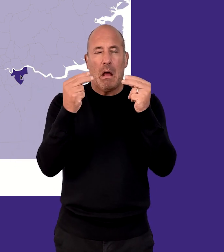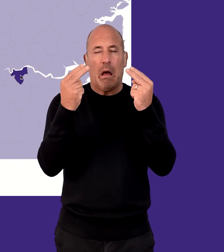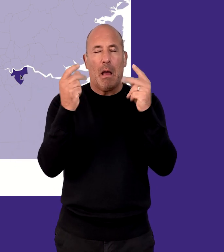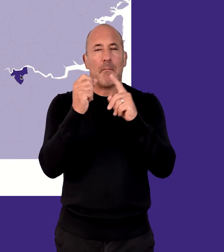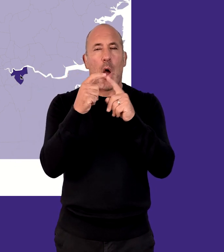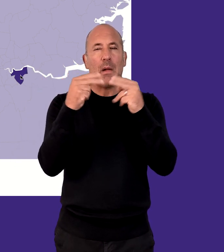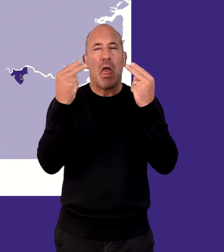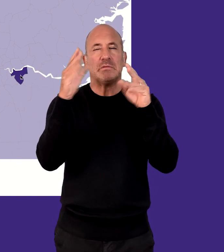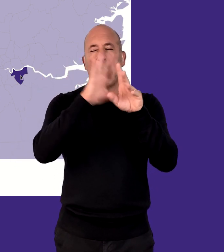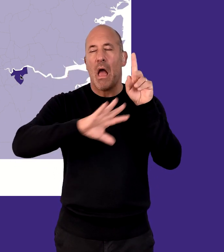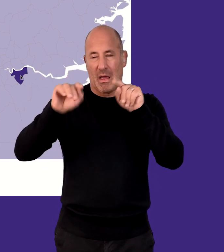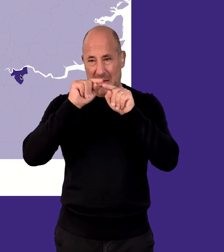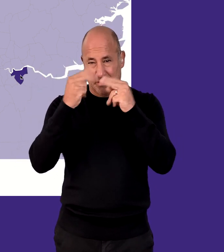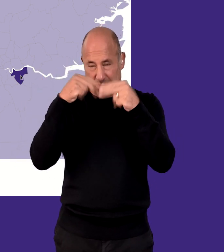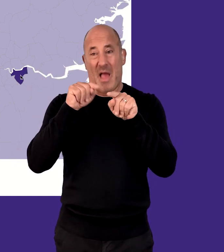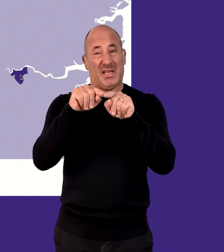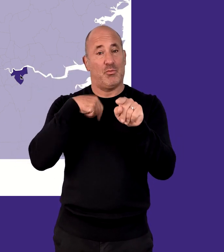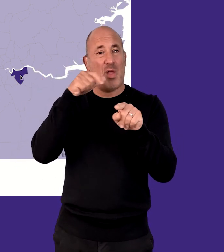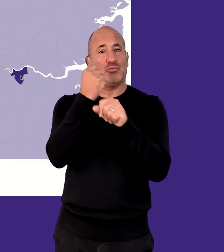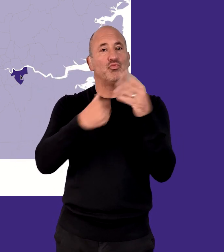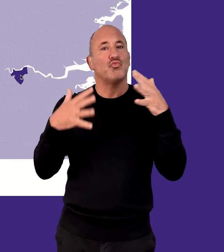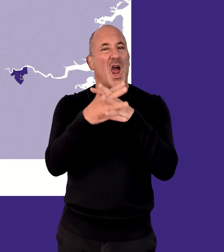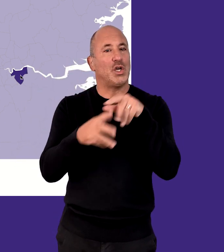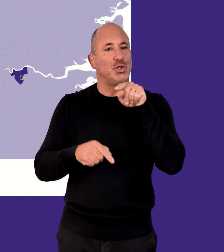with the average for the whole of England in the fainter colour.